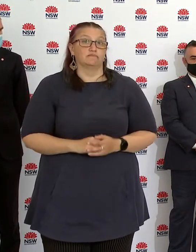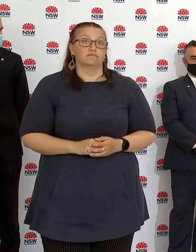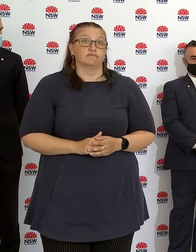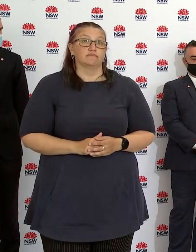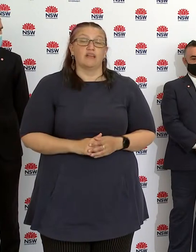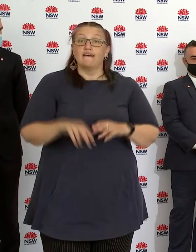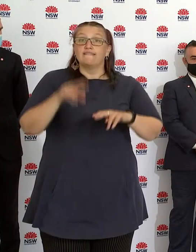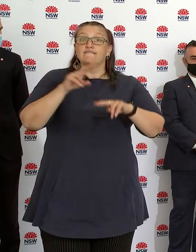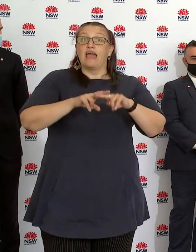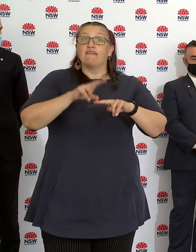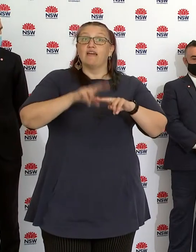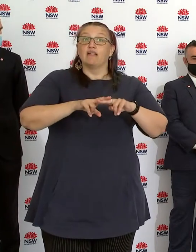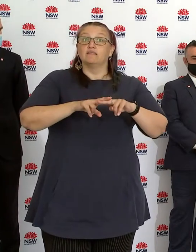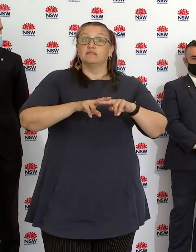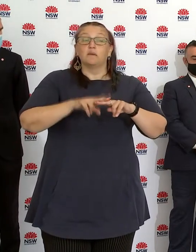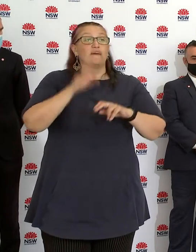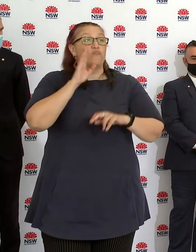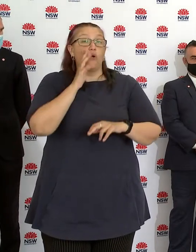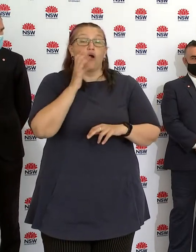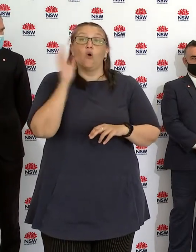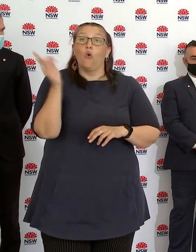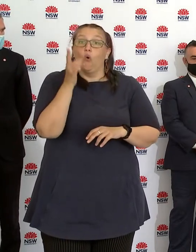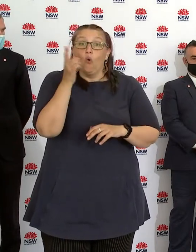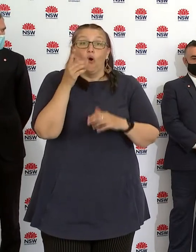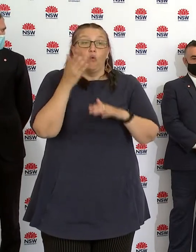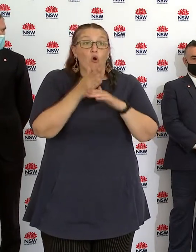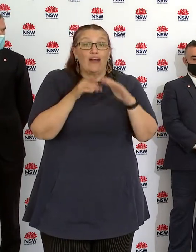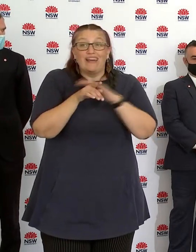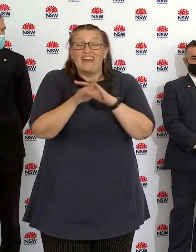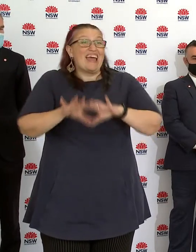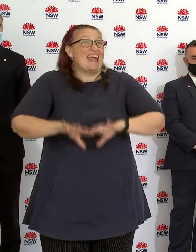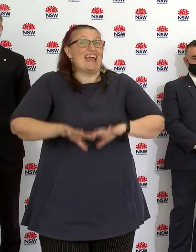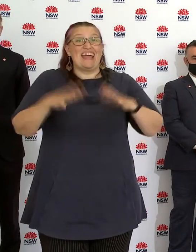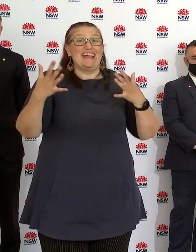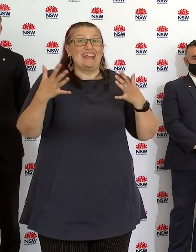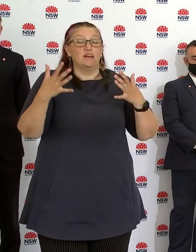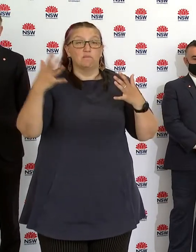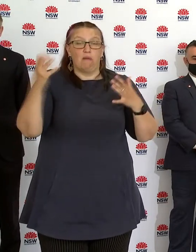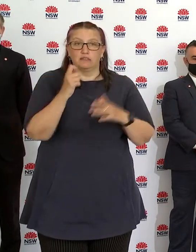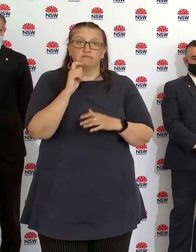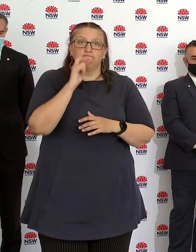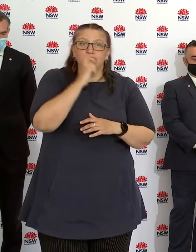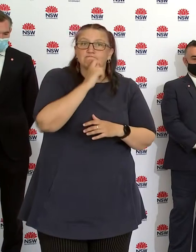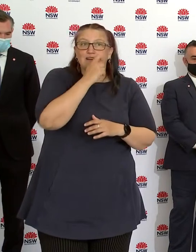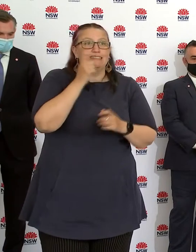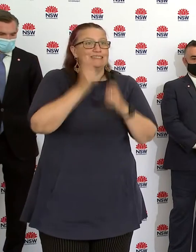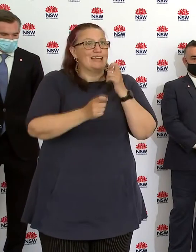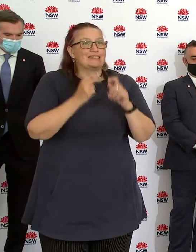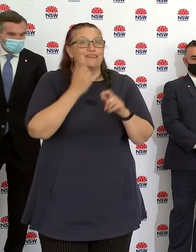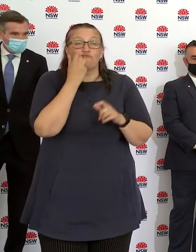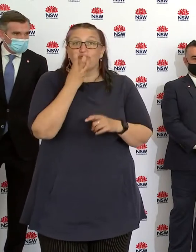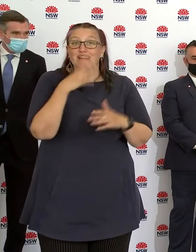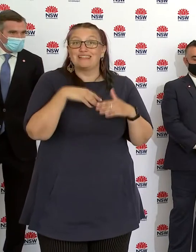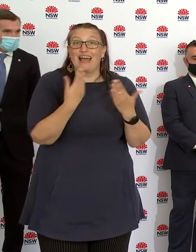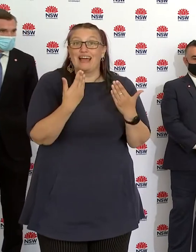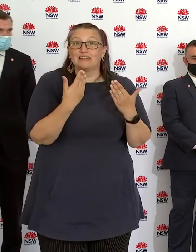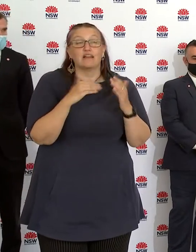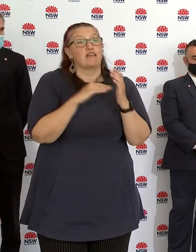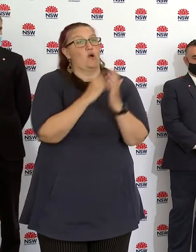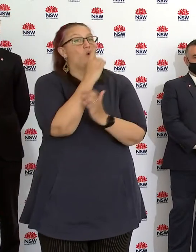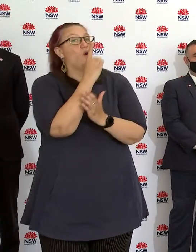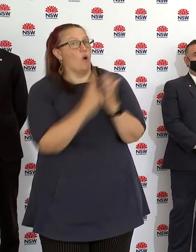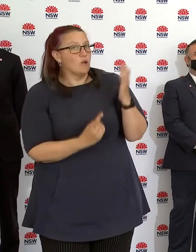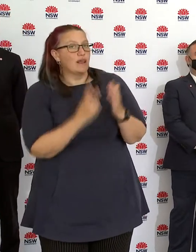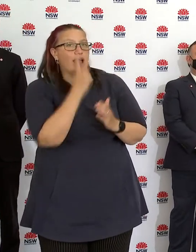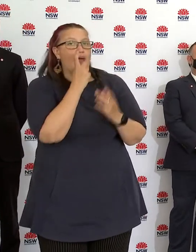reduced to aged care and health care workers who are leaving that area for testing because we've seen case numbers stabilise and go down. Health and